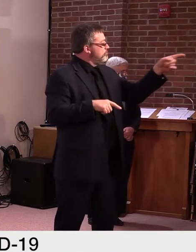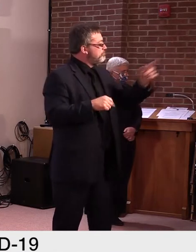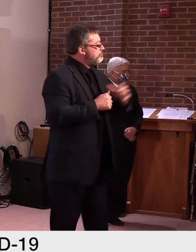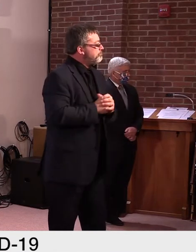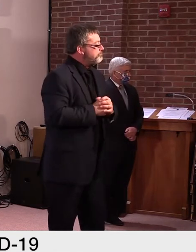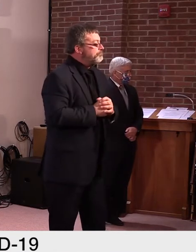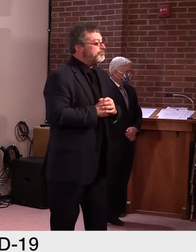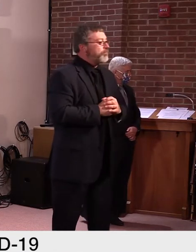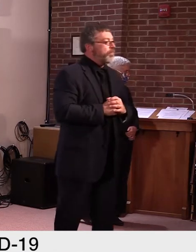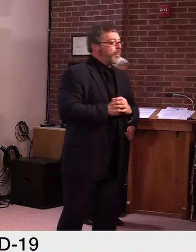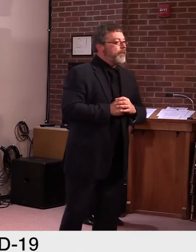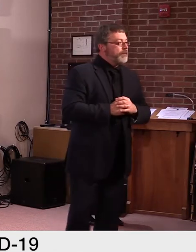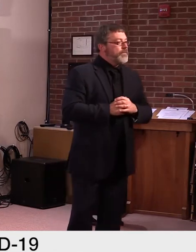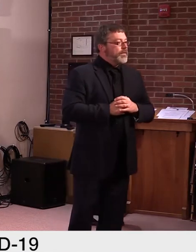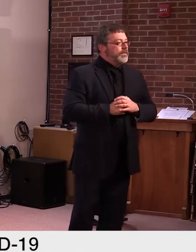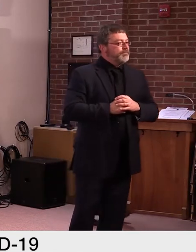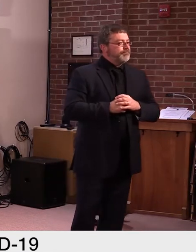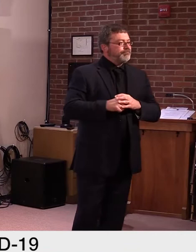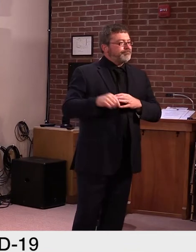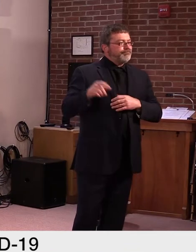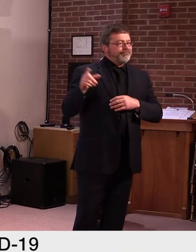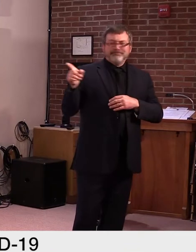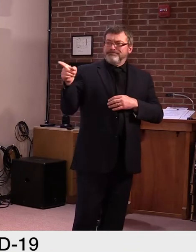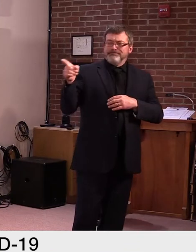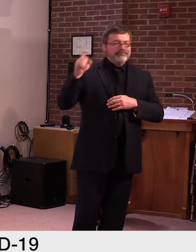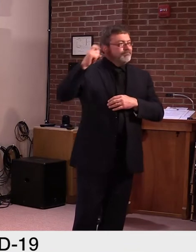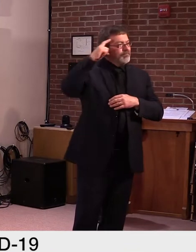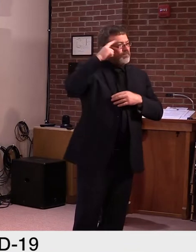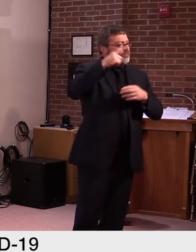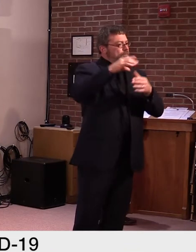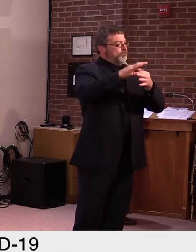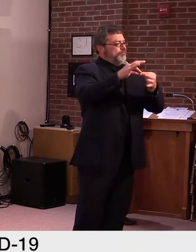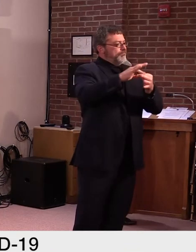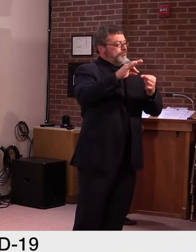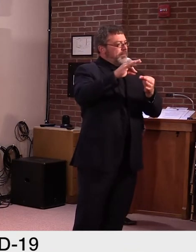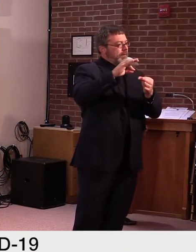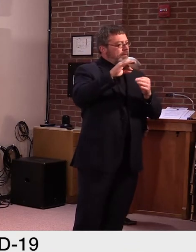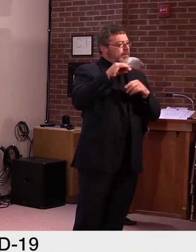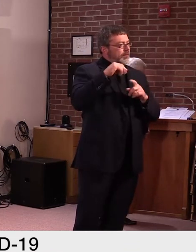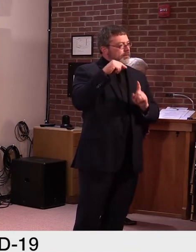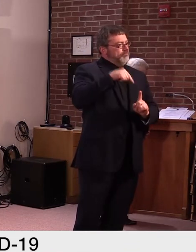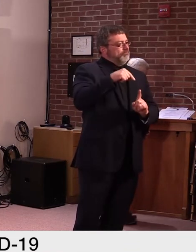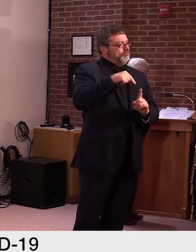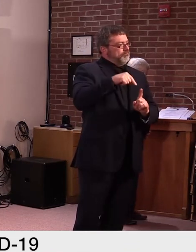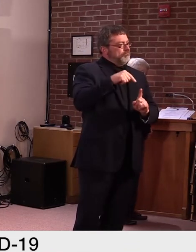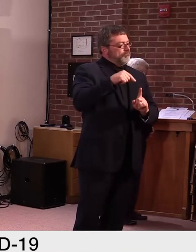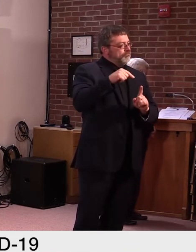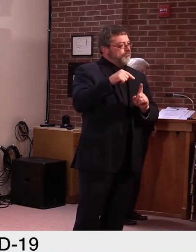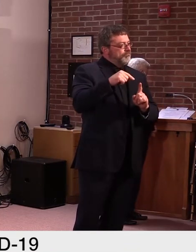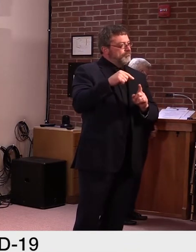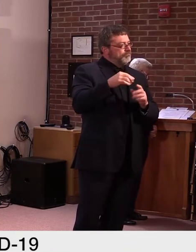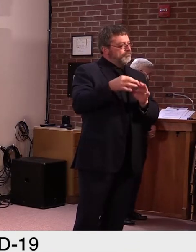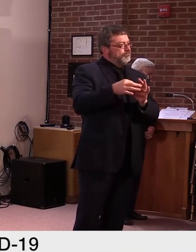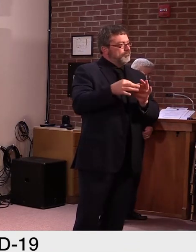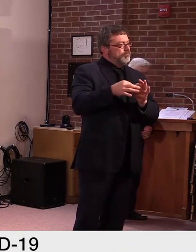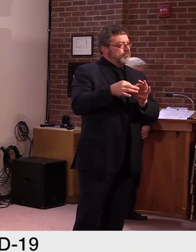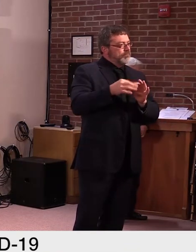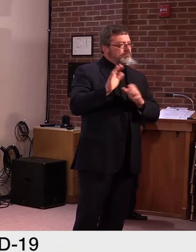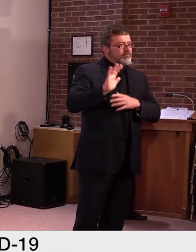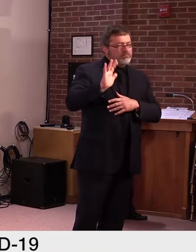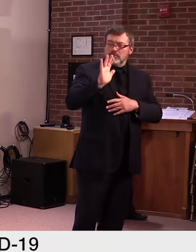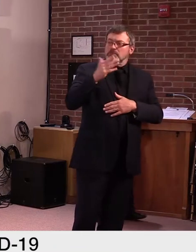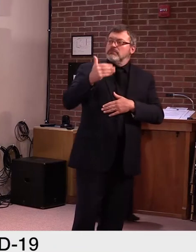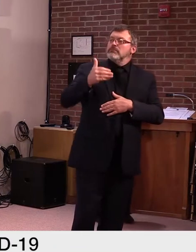launching this new way that businesses can find answers. I'm wondering what sort of questions they be answering, who will be